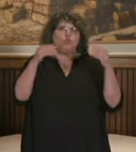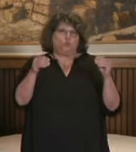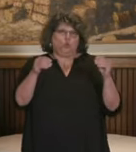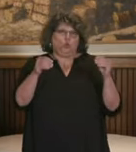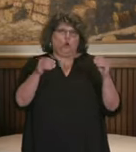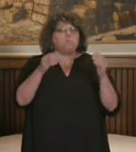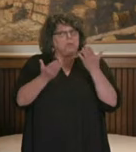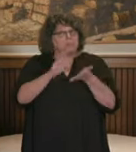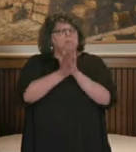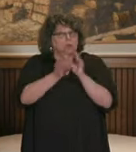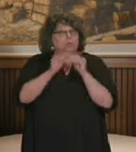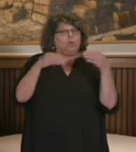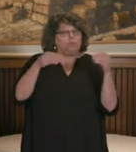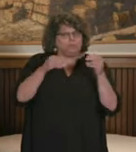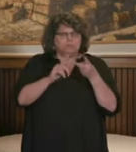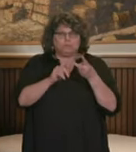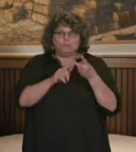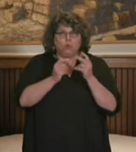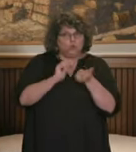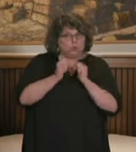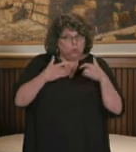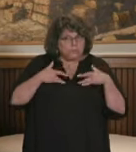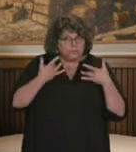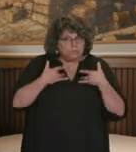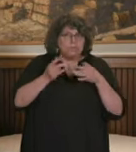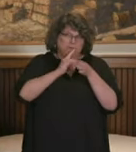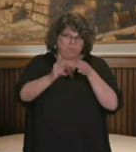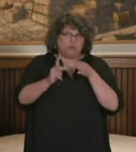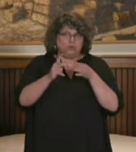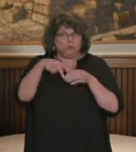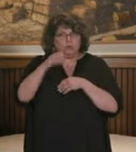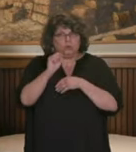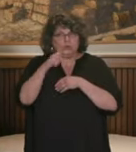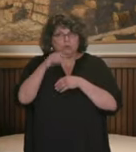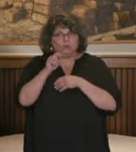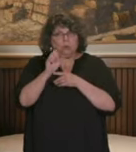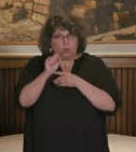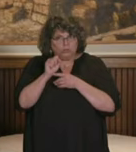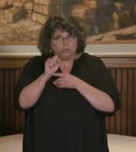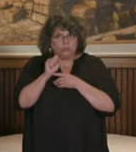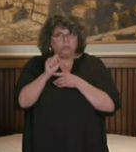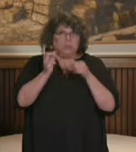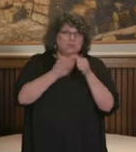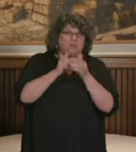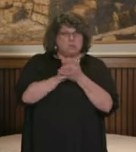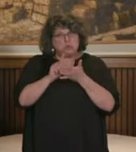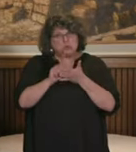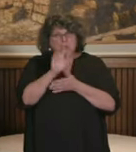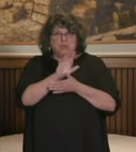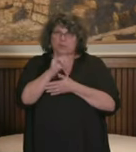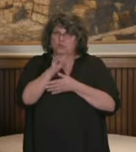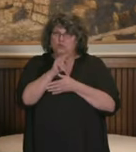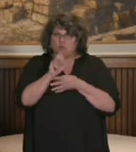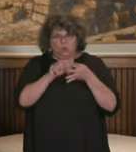In addition to that, sporting events, pro sports, in that first week or so of June,